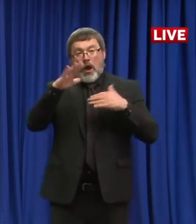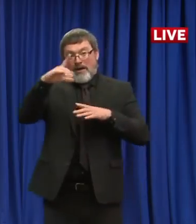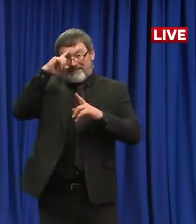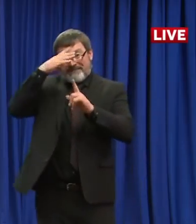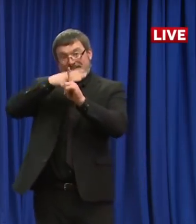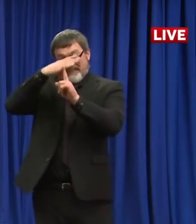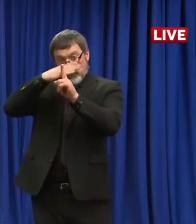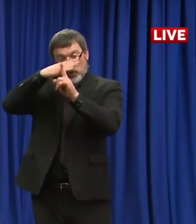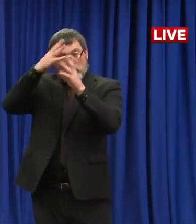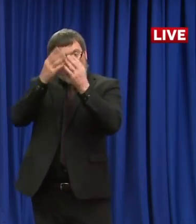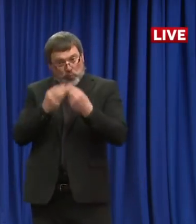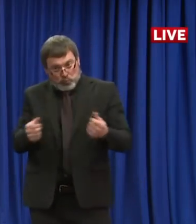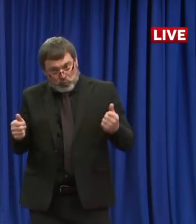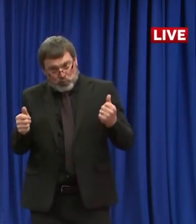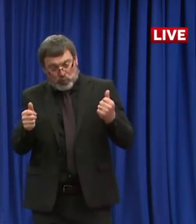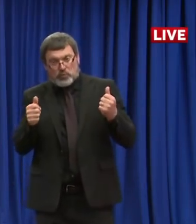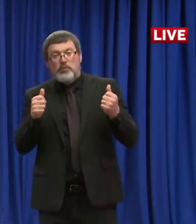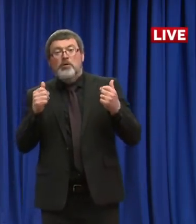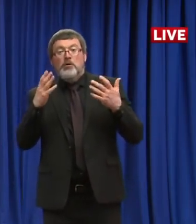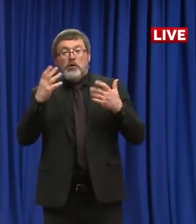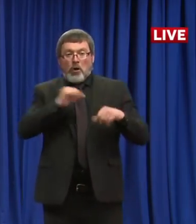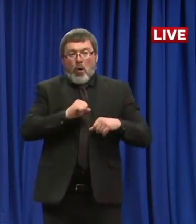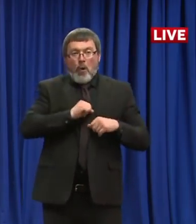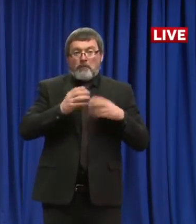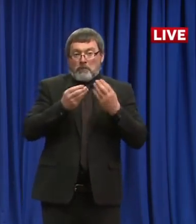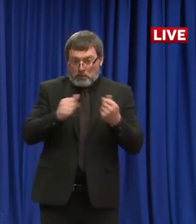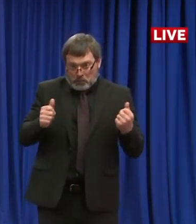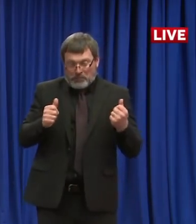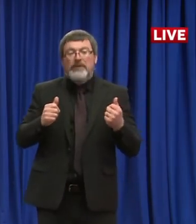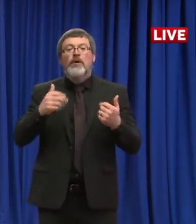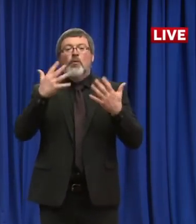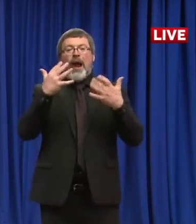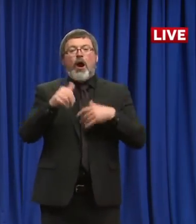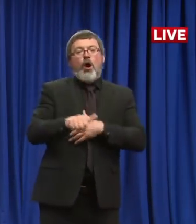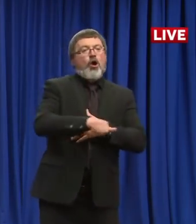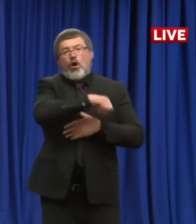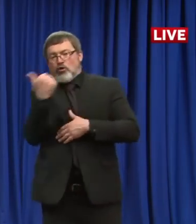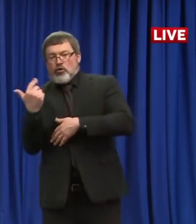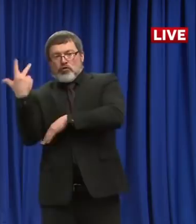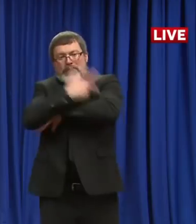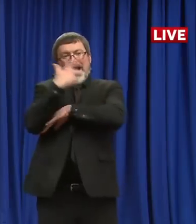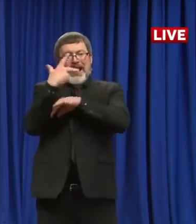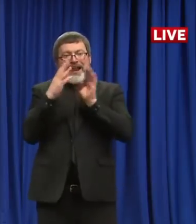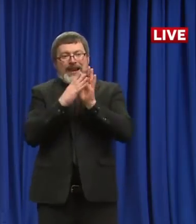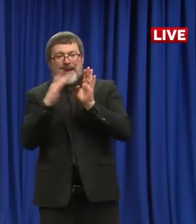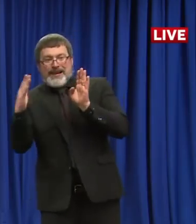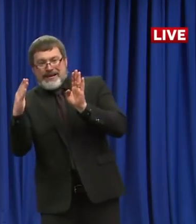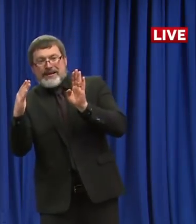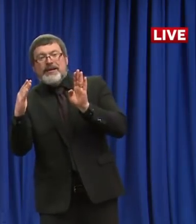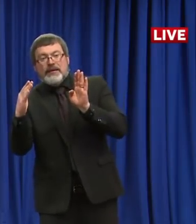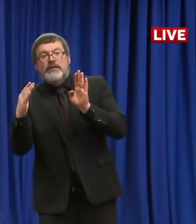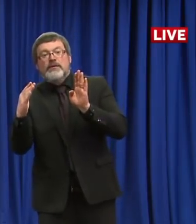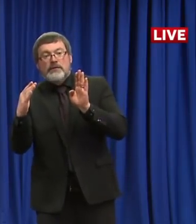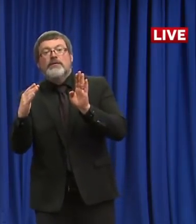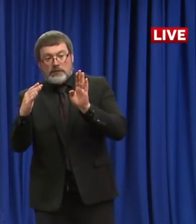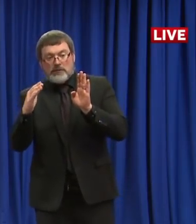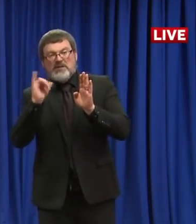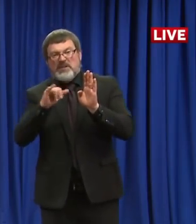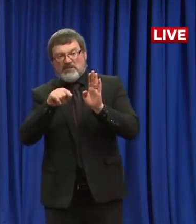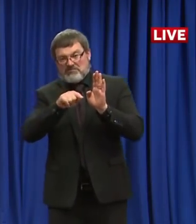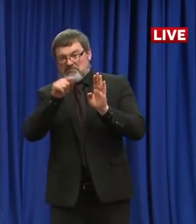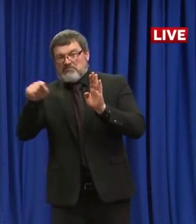start improving, right? So there's a timeframe that someone whether they have suspect or confirmed COVID-19 should remain home for to prevent spreading the virus